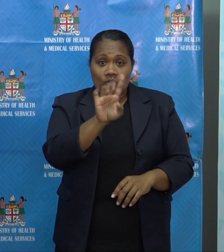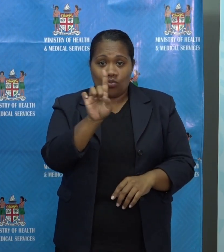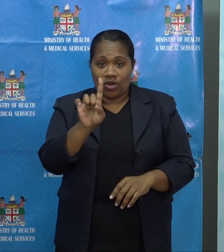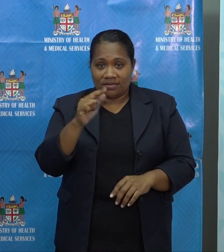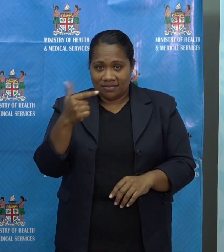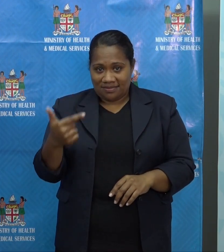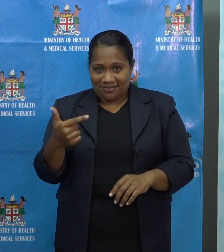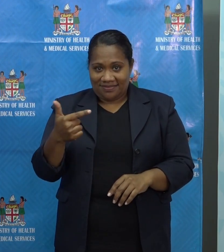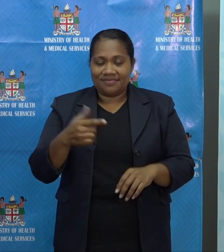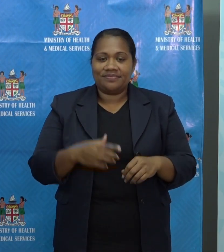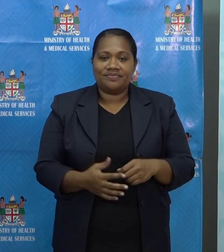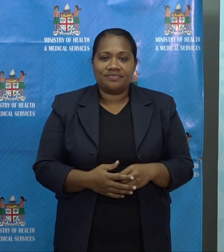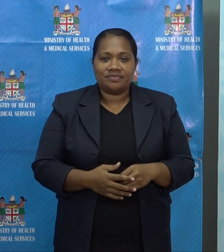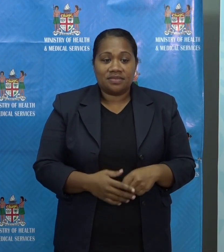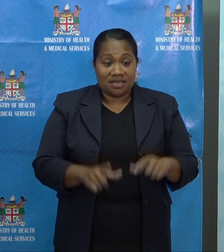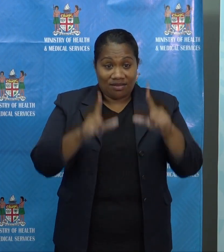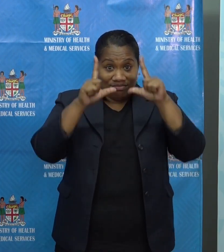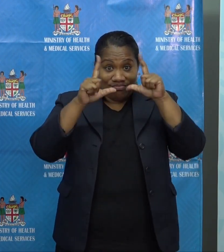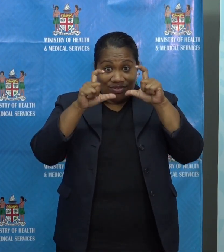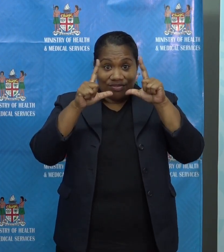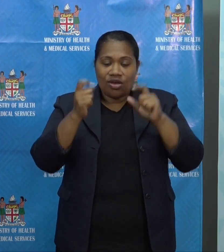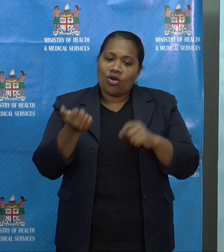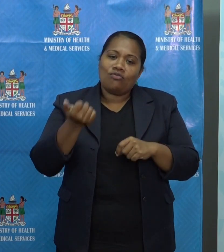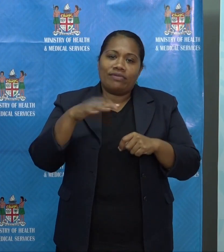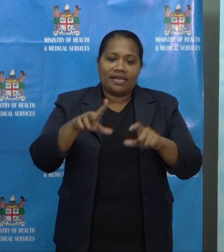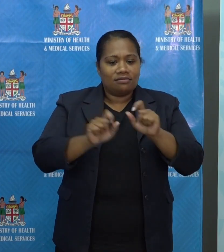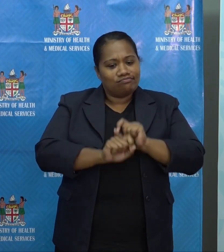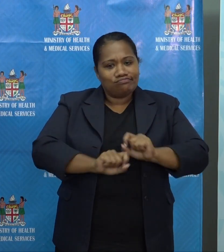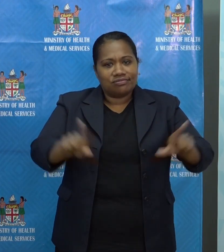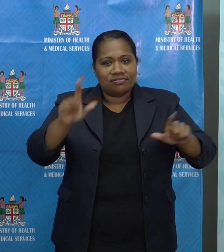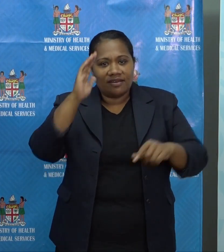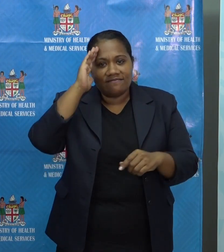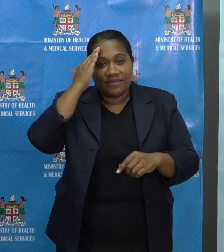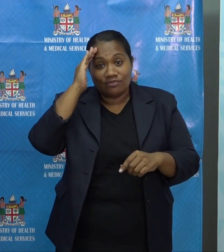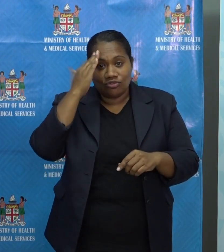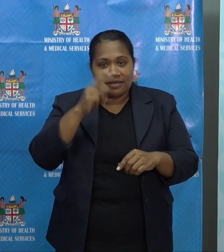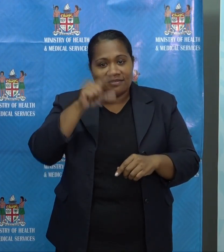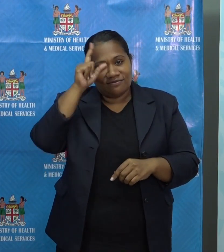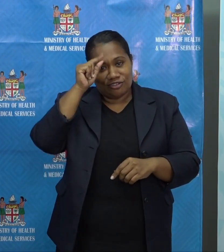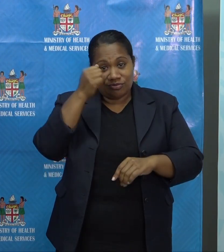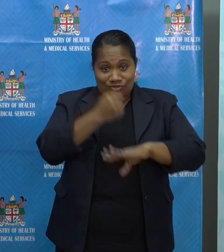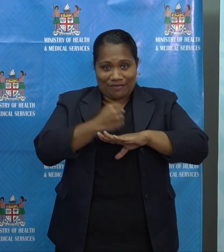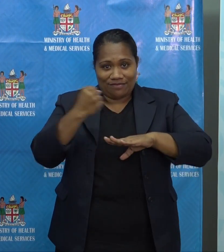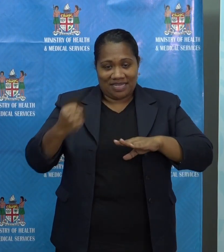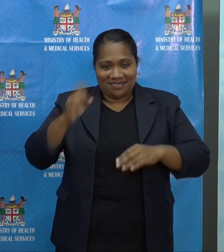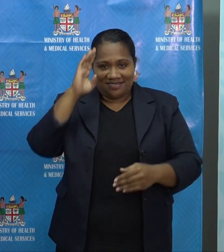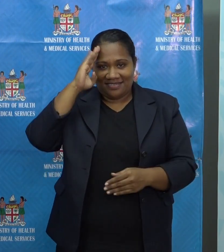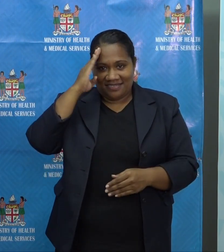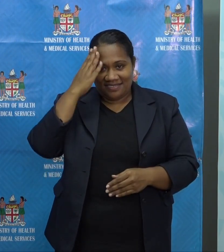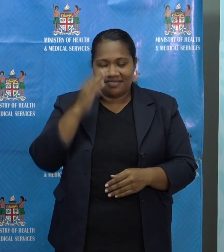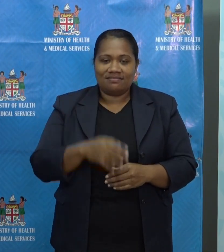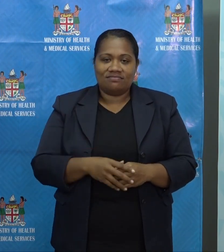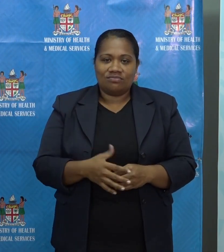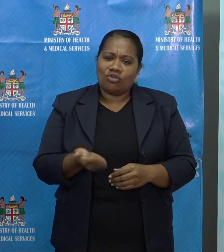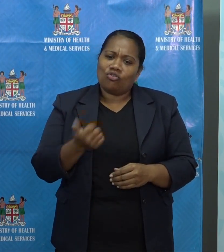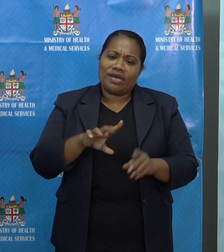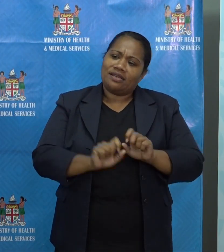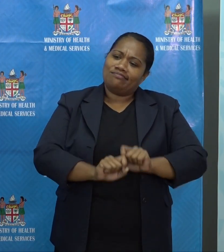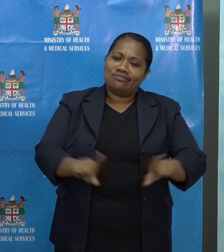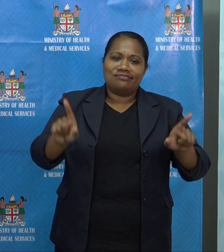A photo of this minibus has been posted on the Fijian government Facebook page and is released to the media.